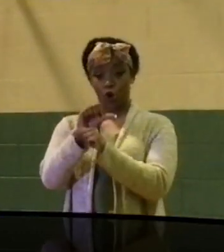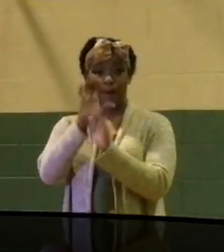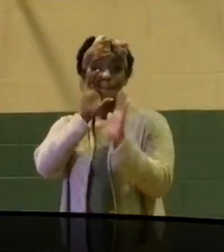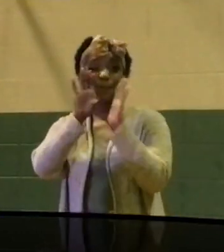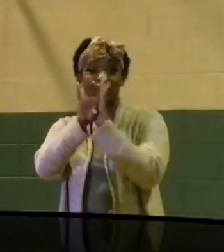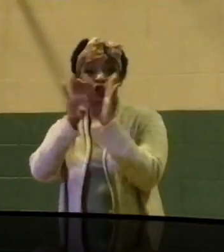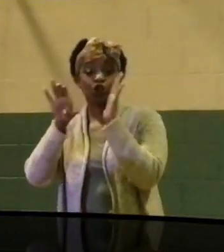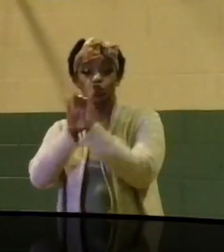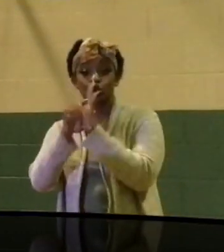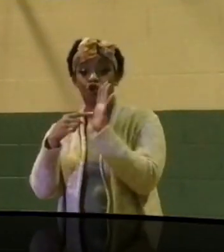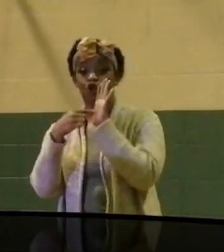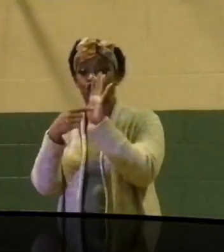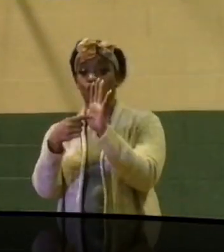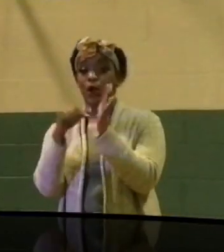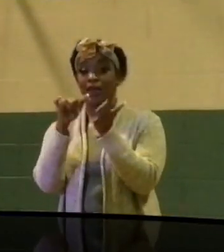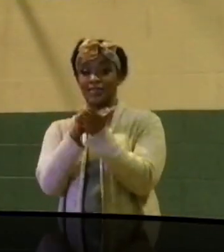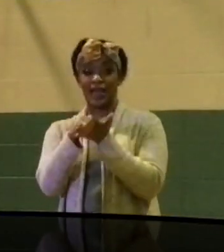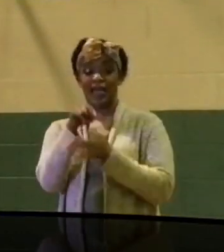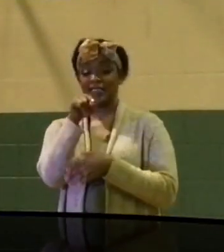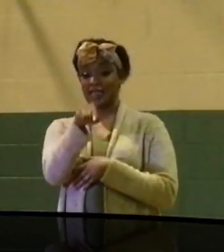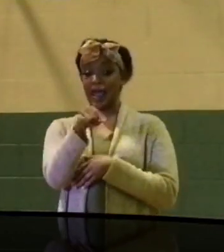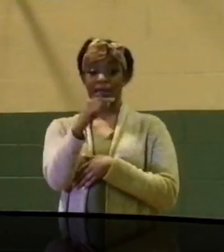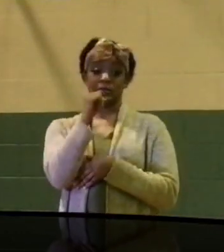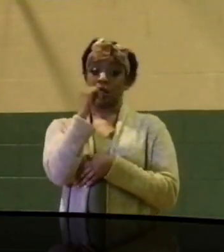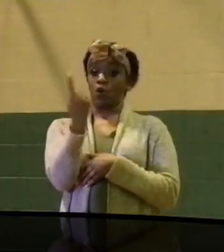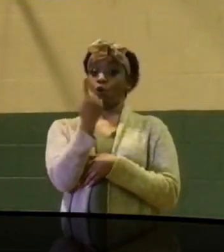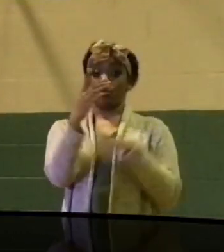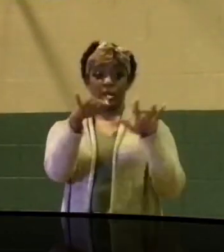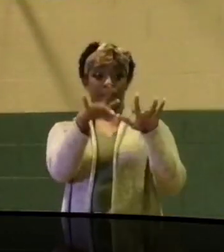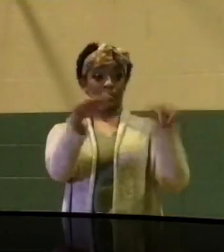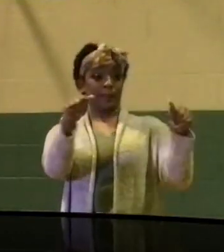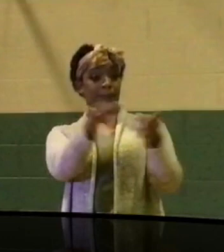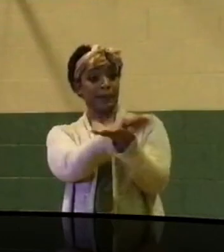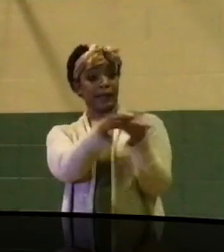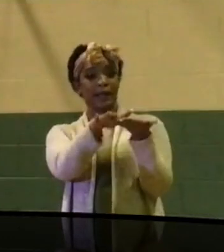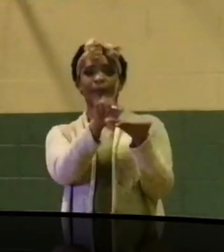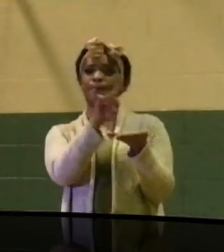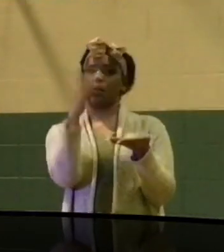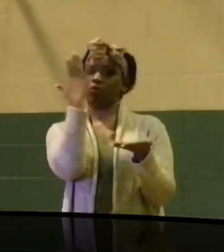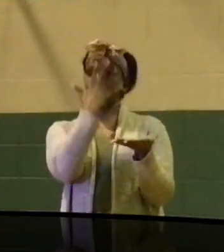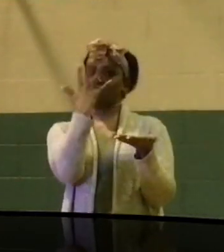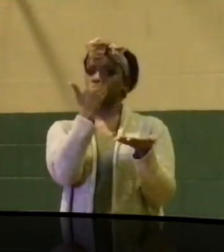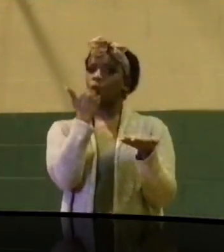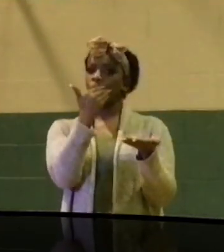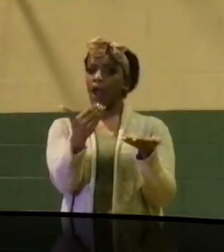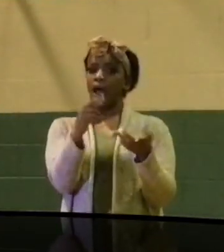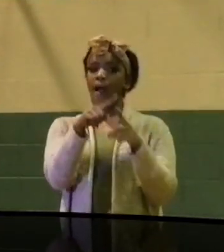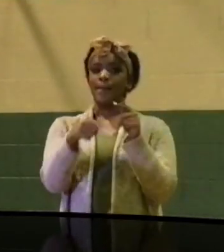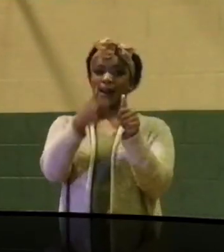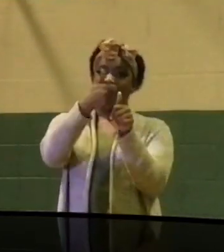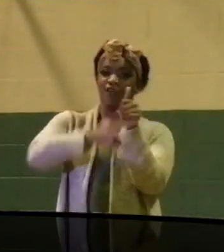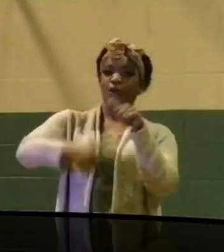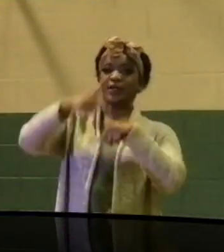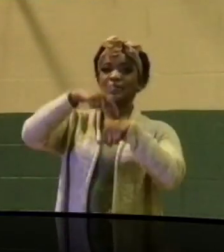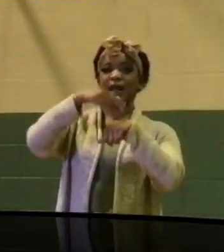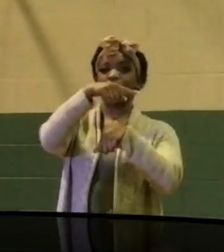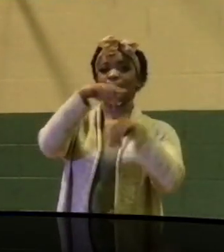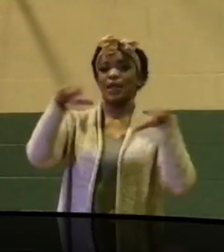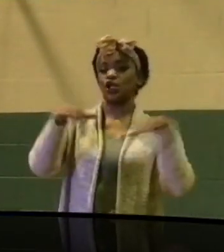showing that that area has been not only cleaned up, it looks very well. But every time they do something,